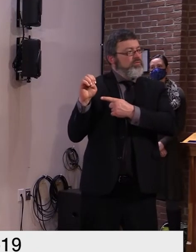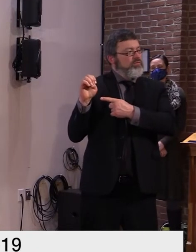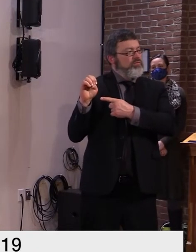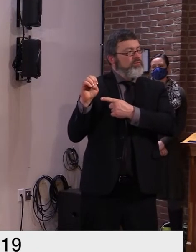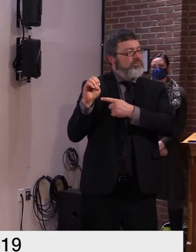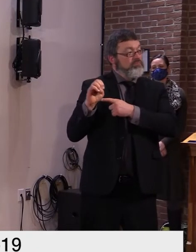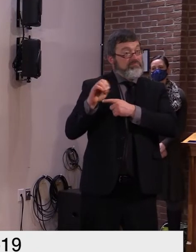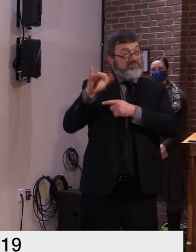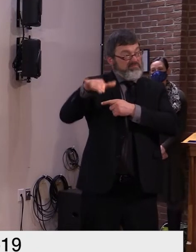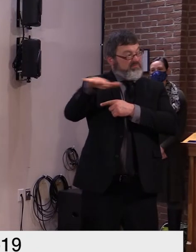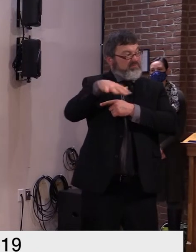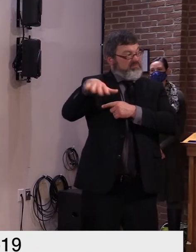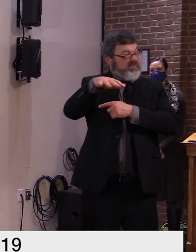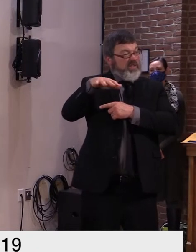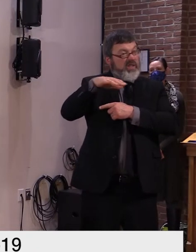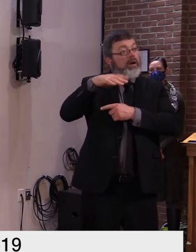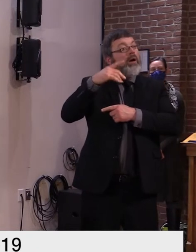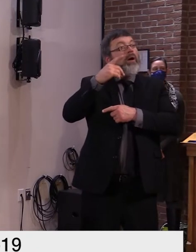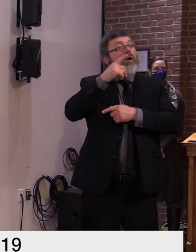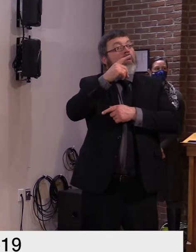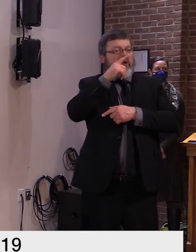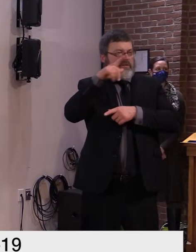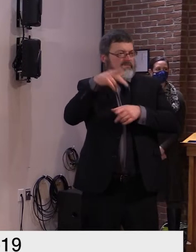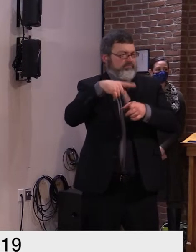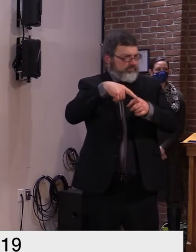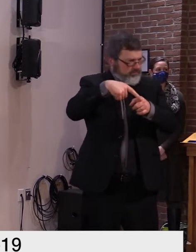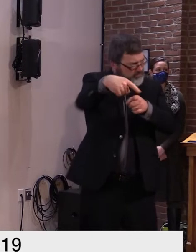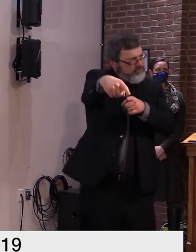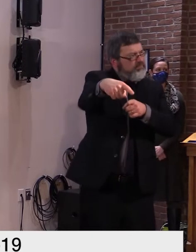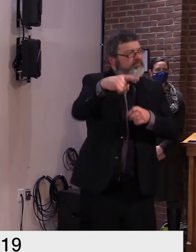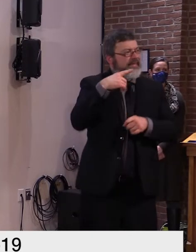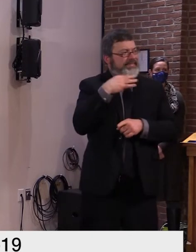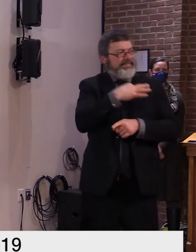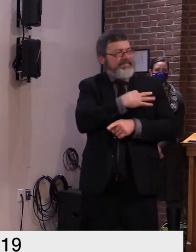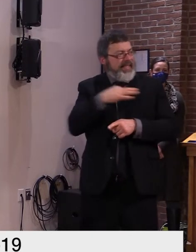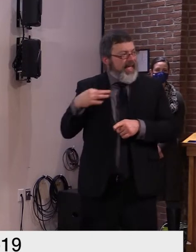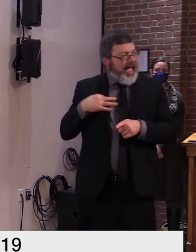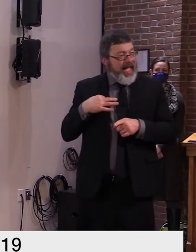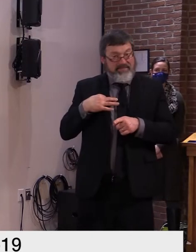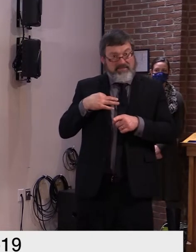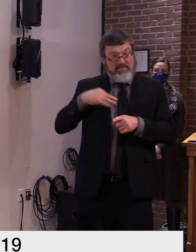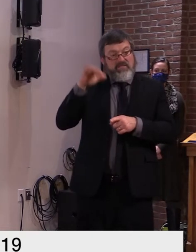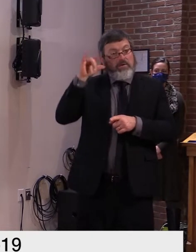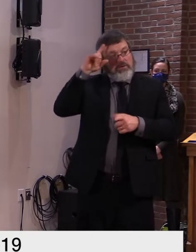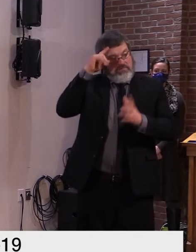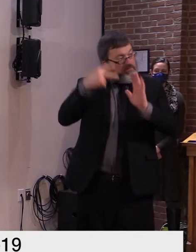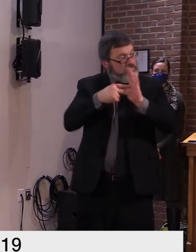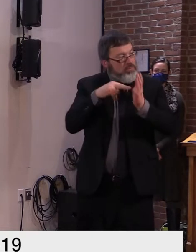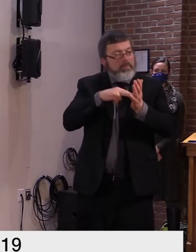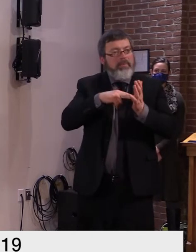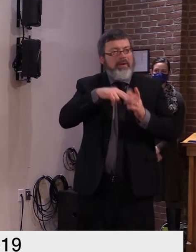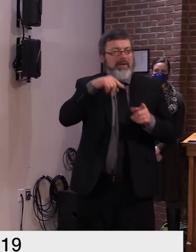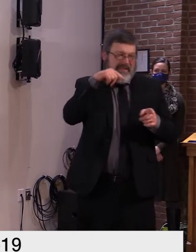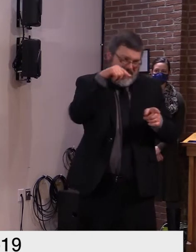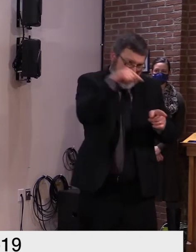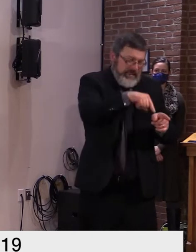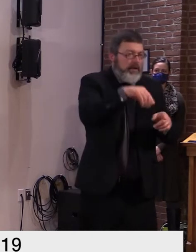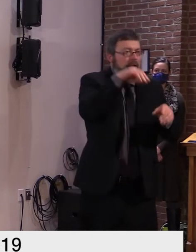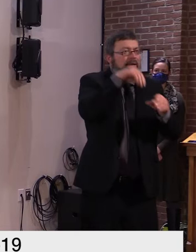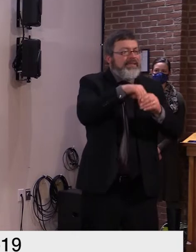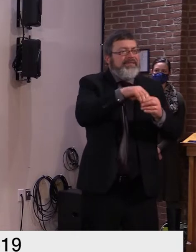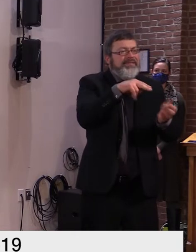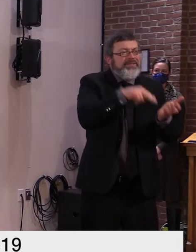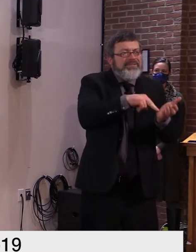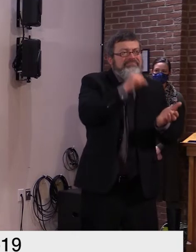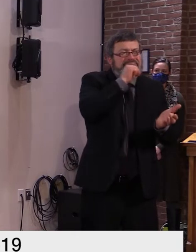represents new capacity within our system it will augment our existing medical reserve corps and serve vermont